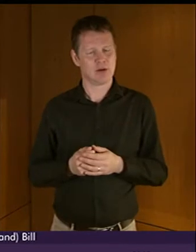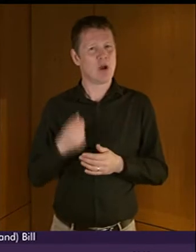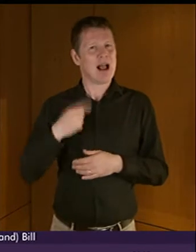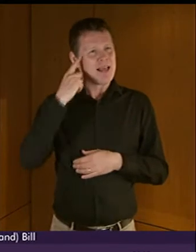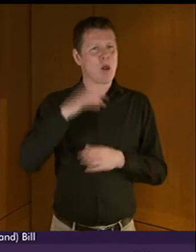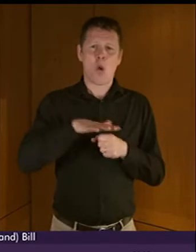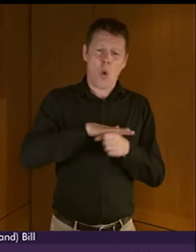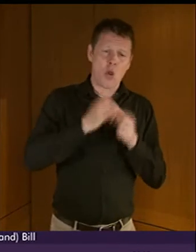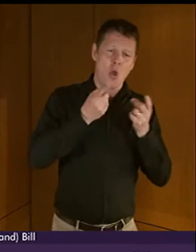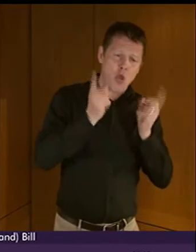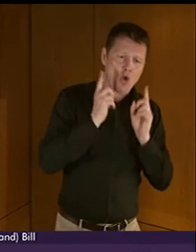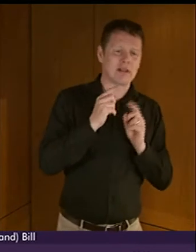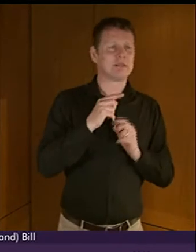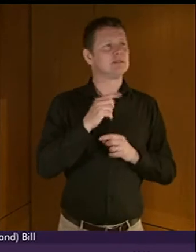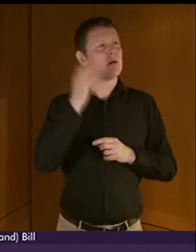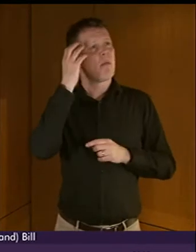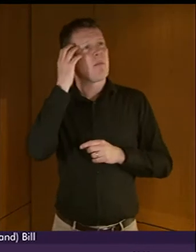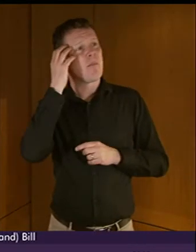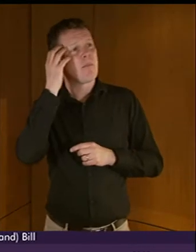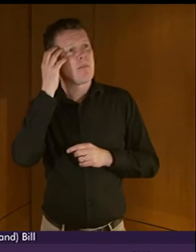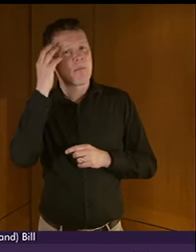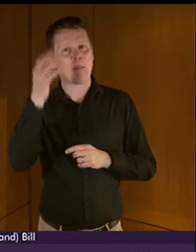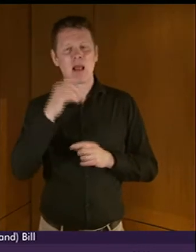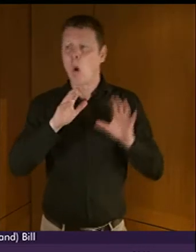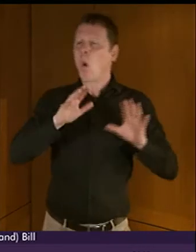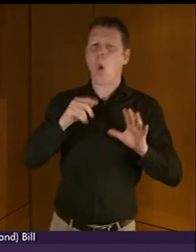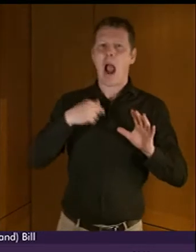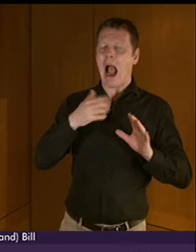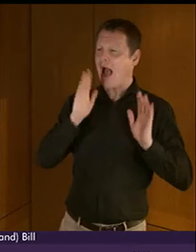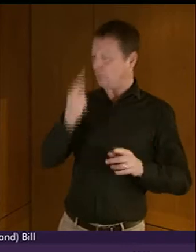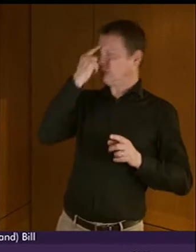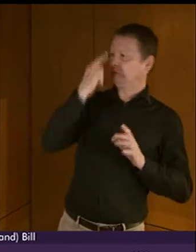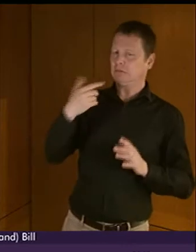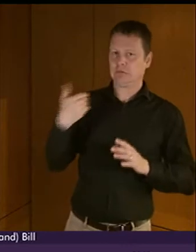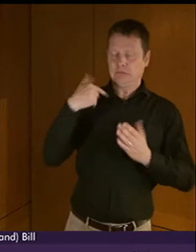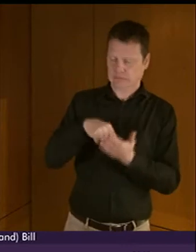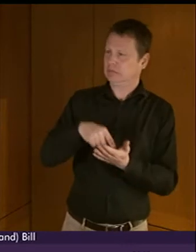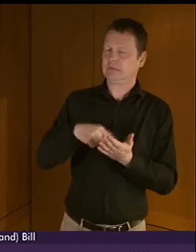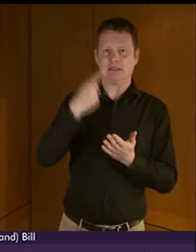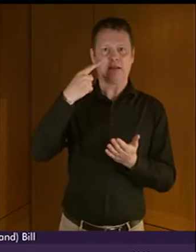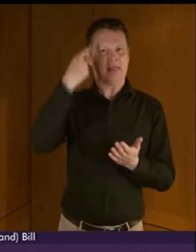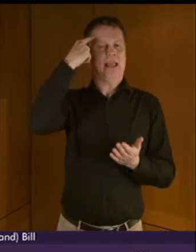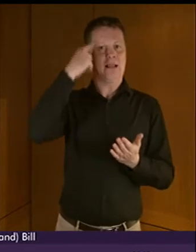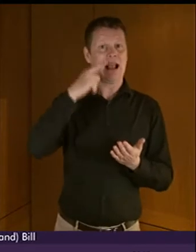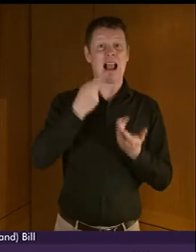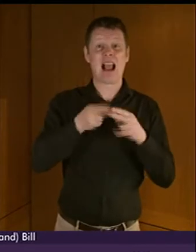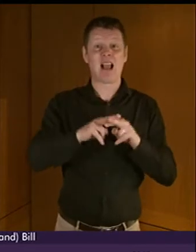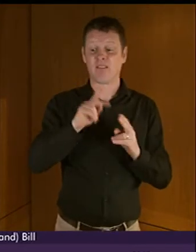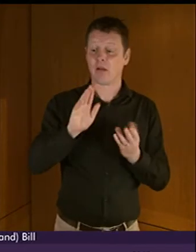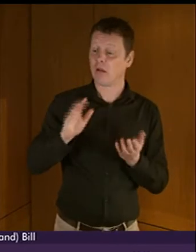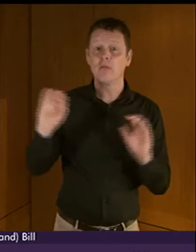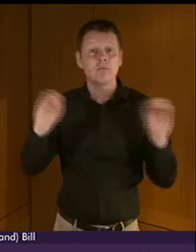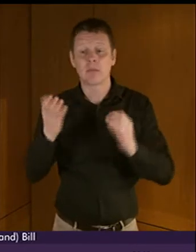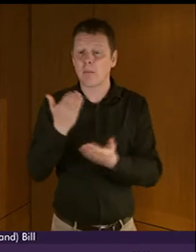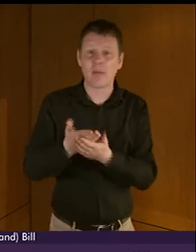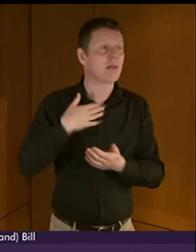authorities not having to think more formally about services for deaf people is that deaf people are left behind in a way that creates a